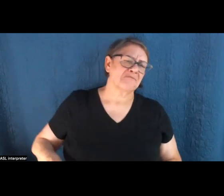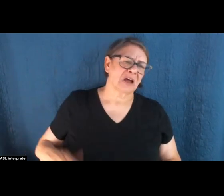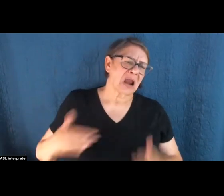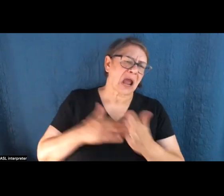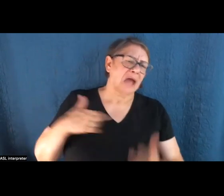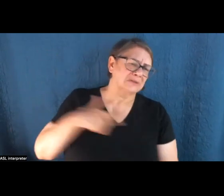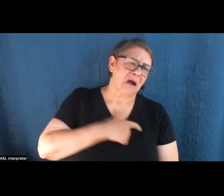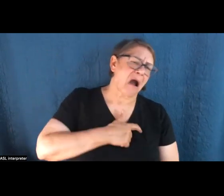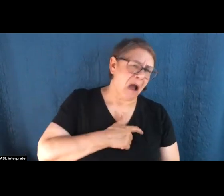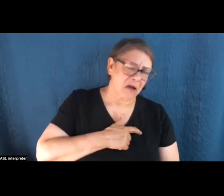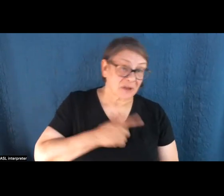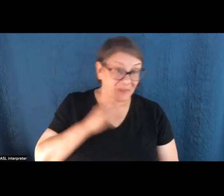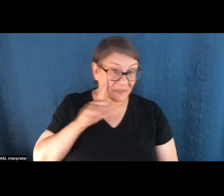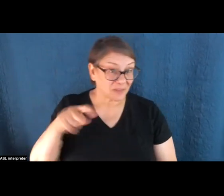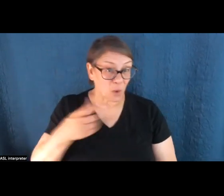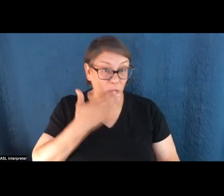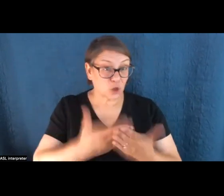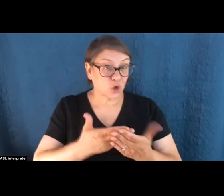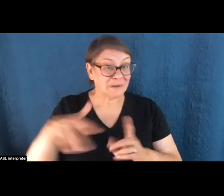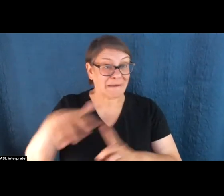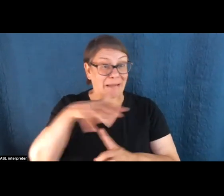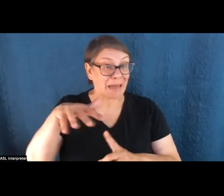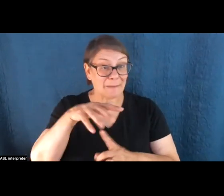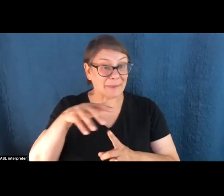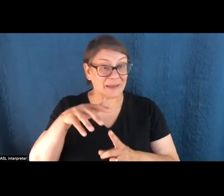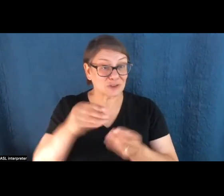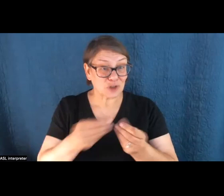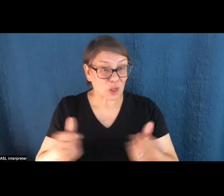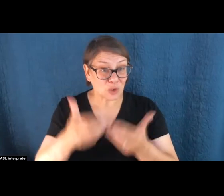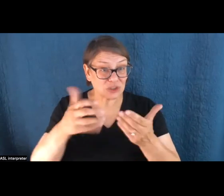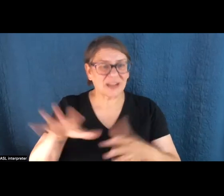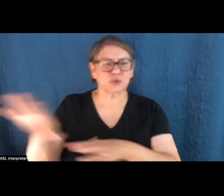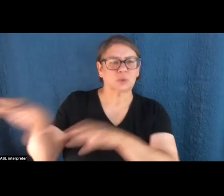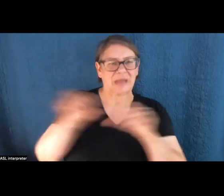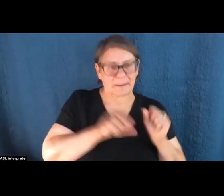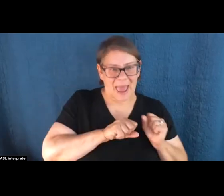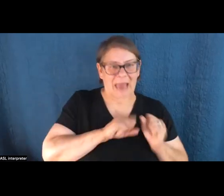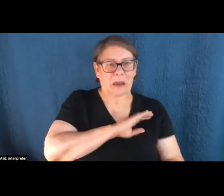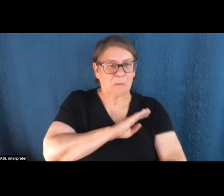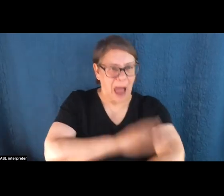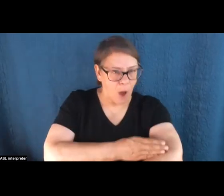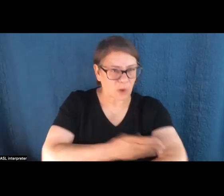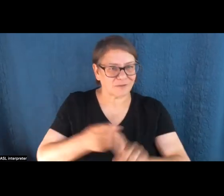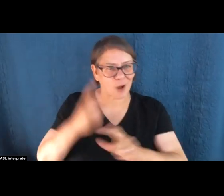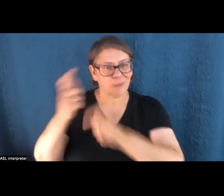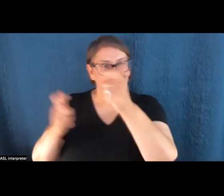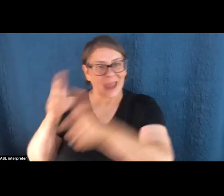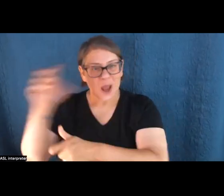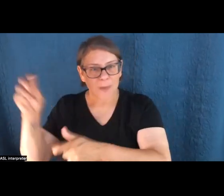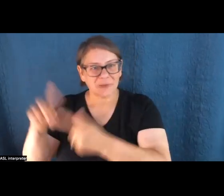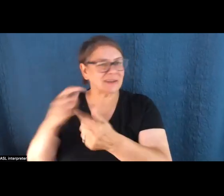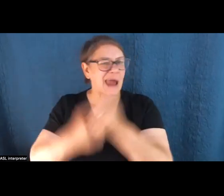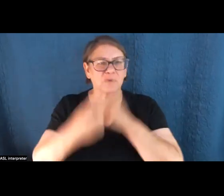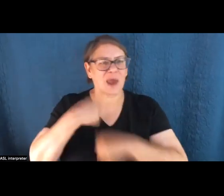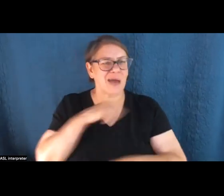you know, they think the only good climate solution is to take back power from those big energy companies and the big utilities and put solar on every rooftop